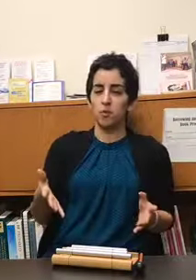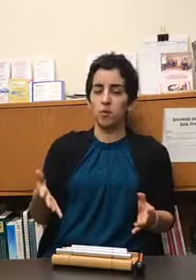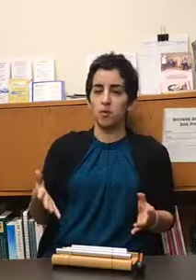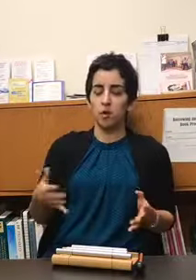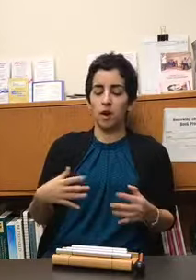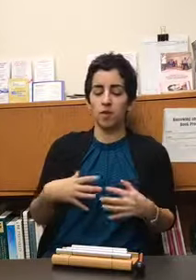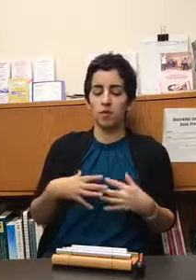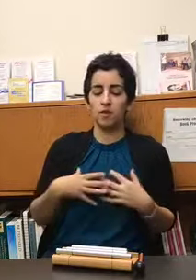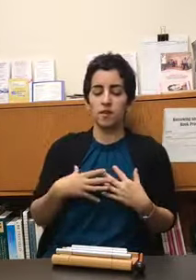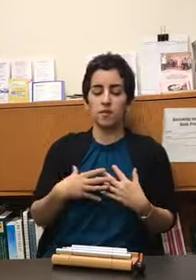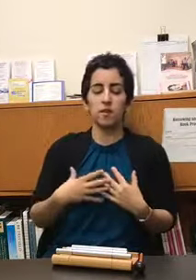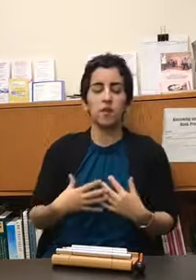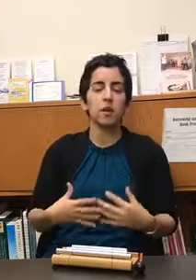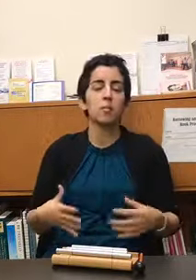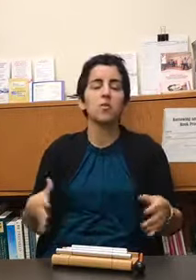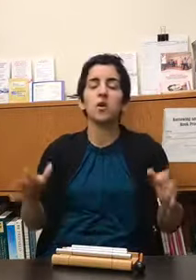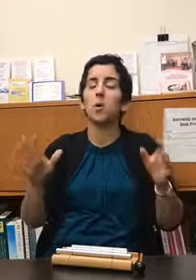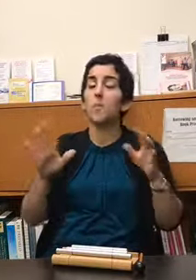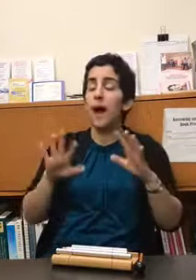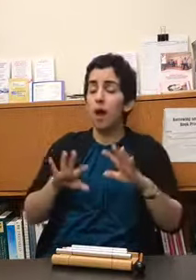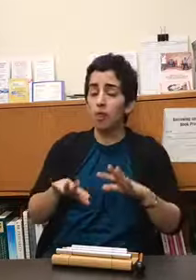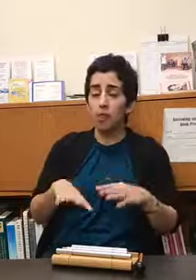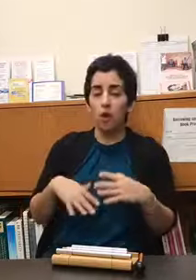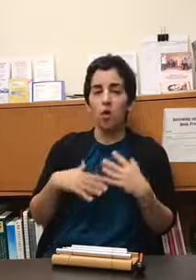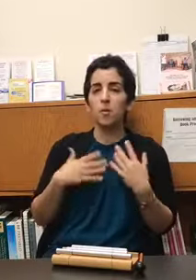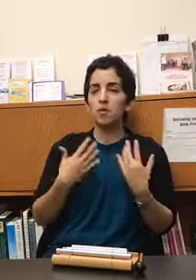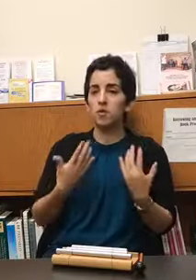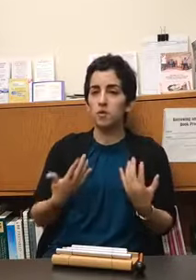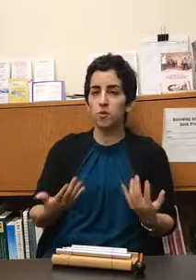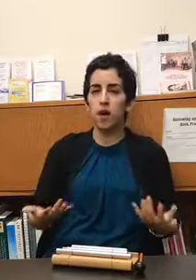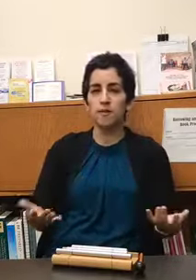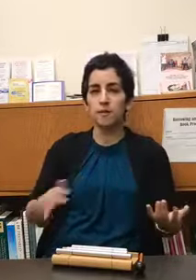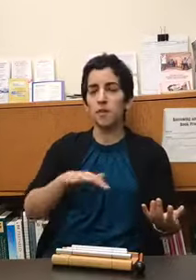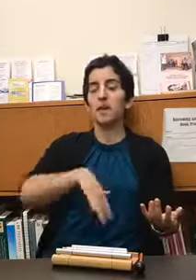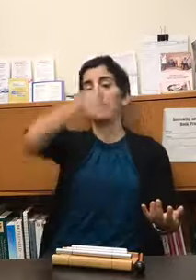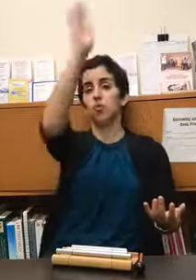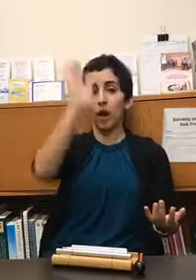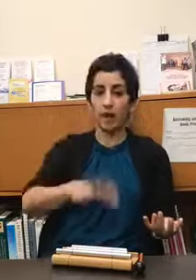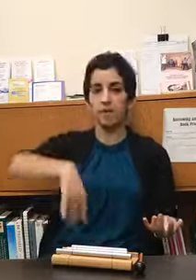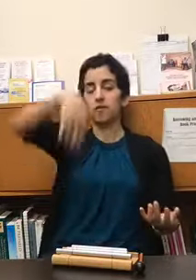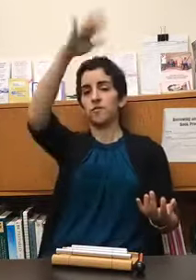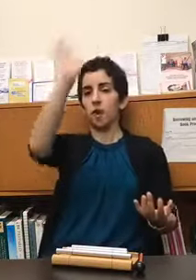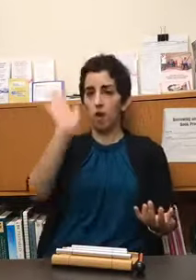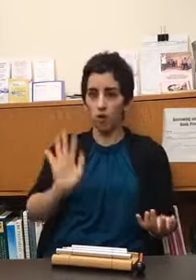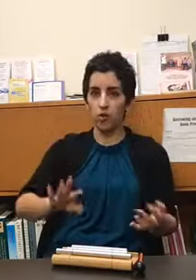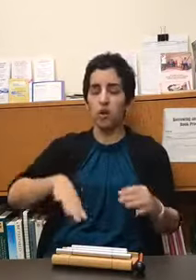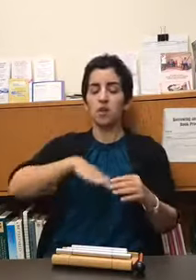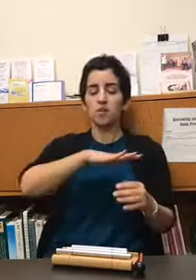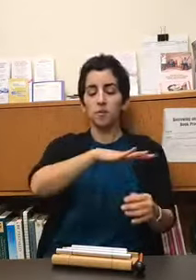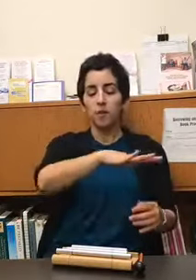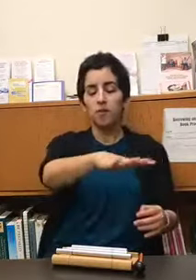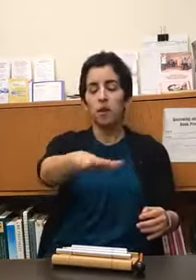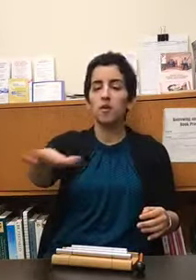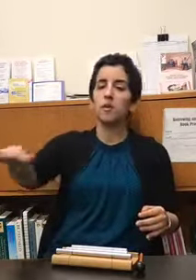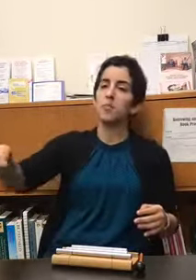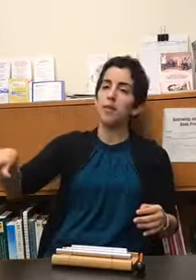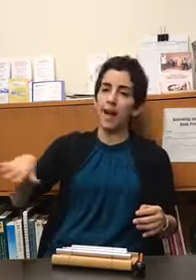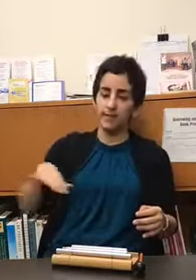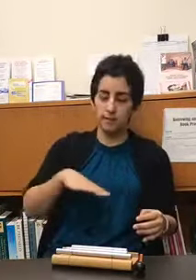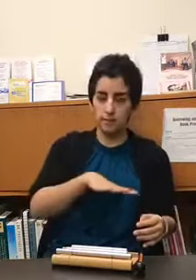so kind of this idea of like a musical bath almost so not something that has rise and fall something fairly placid